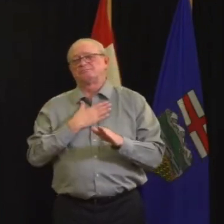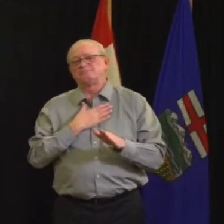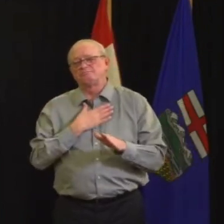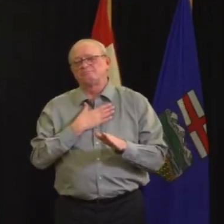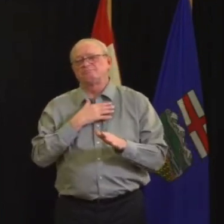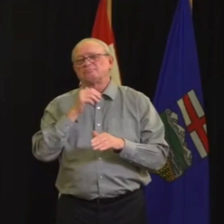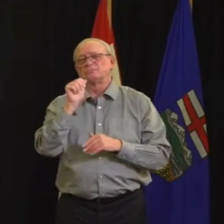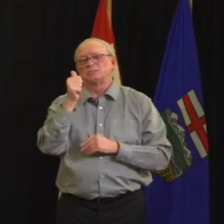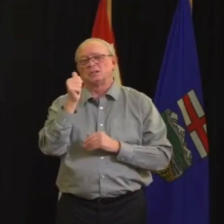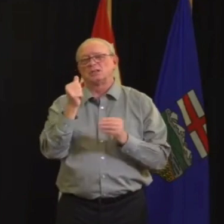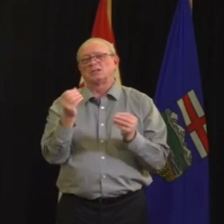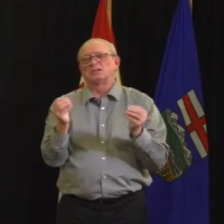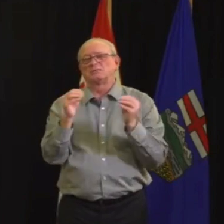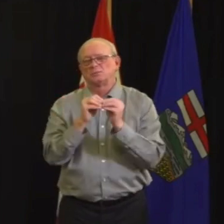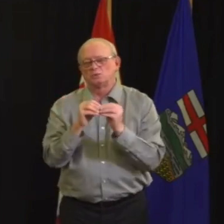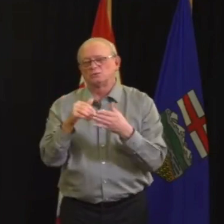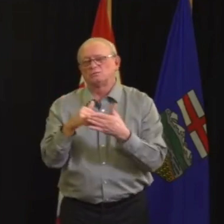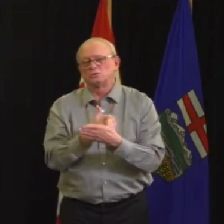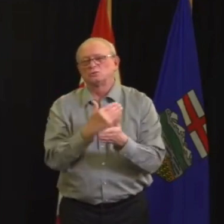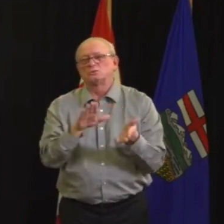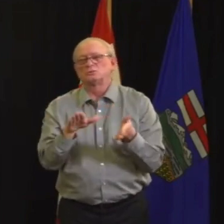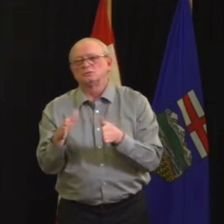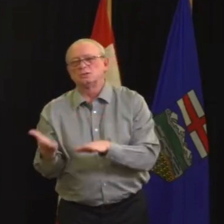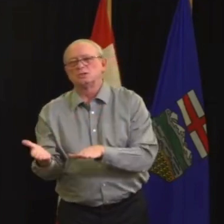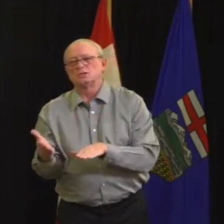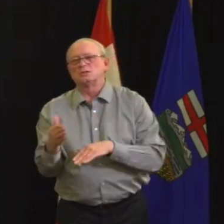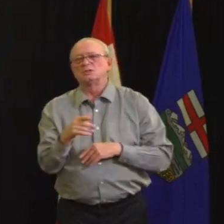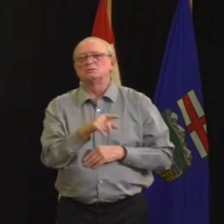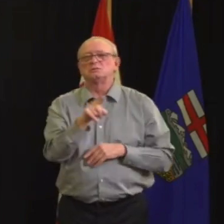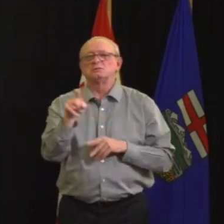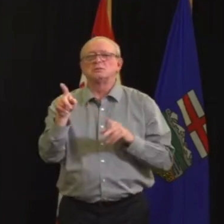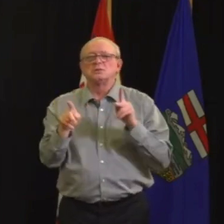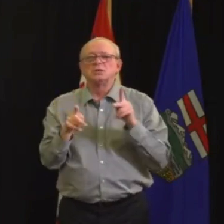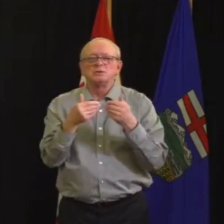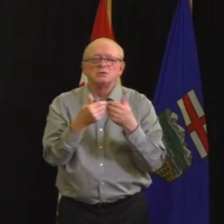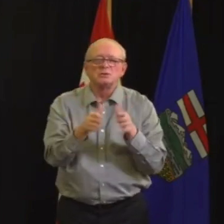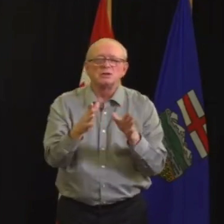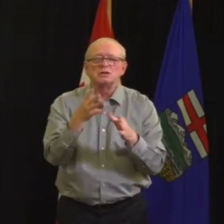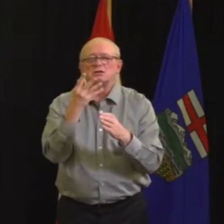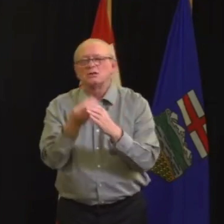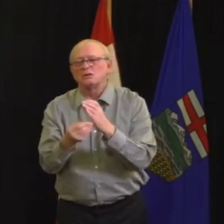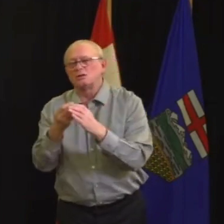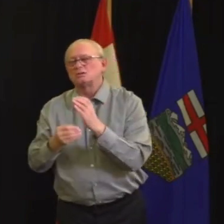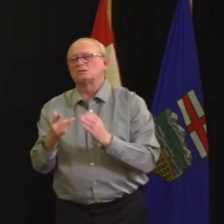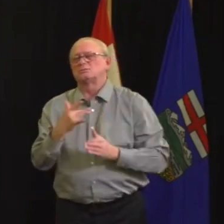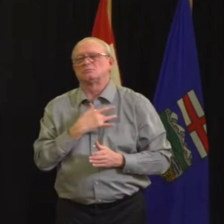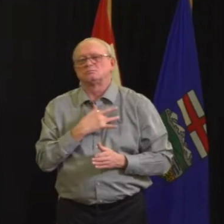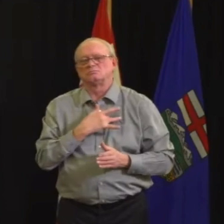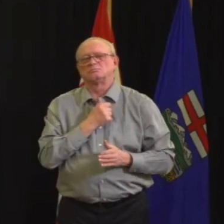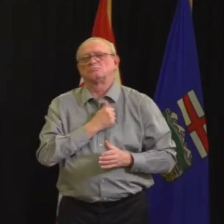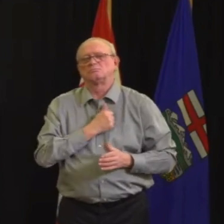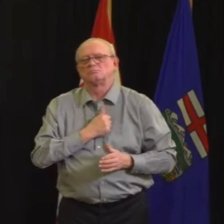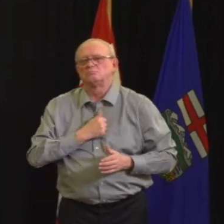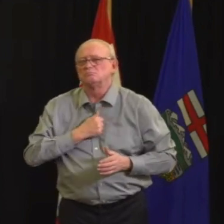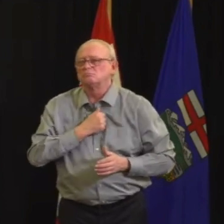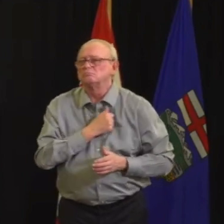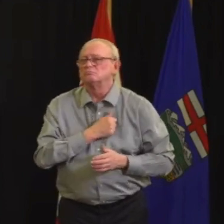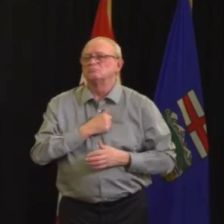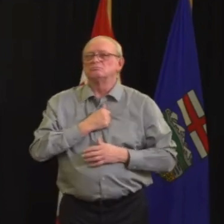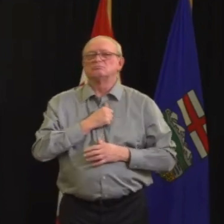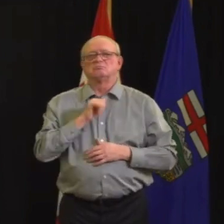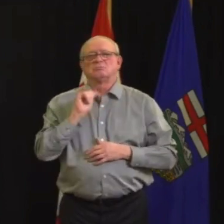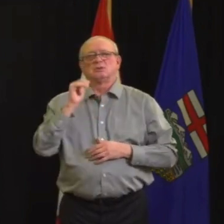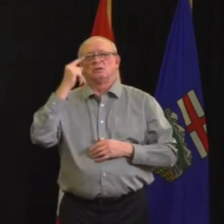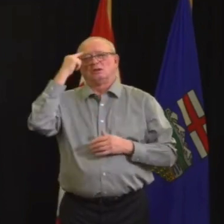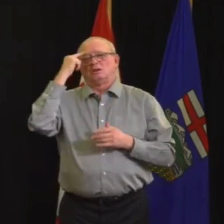This is yet another stark reminder of the deadly potential of this virus and why we must take steps to reduce community transmission.